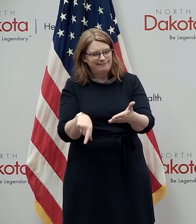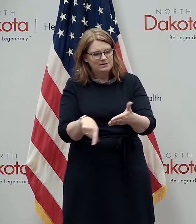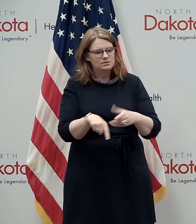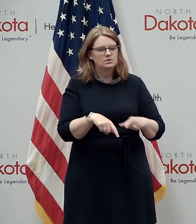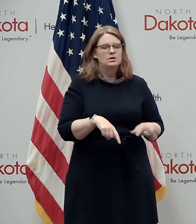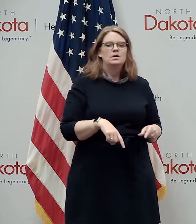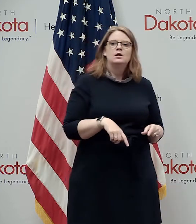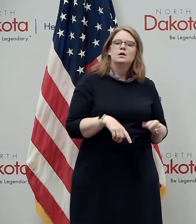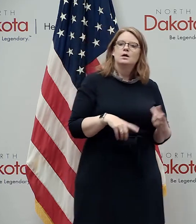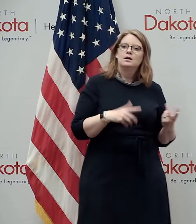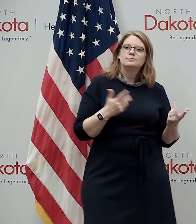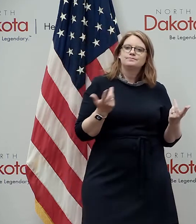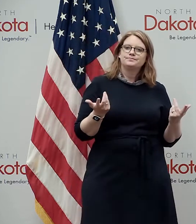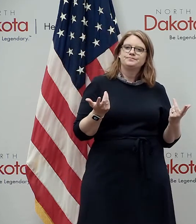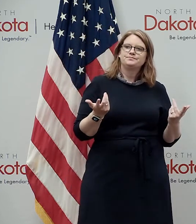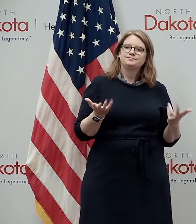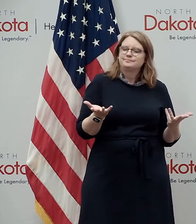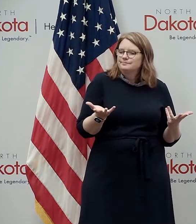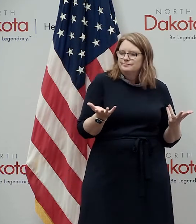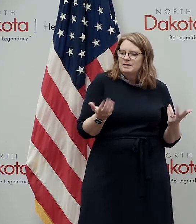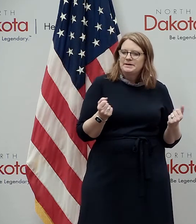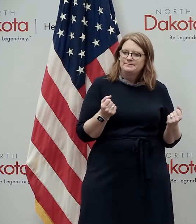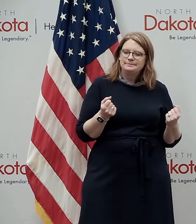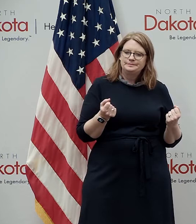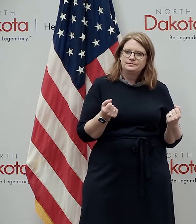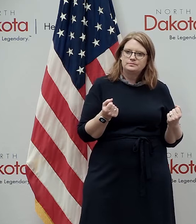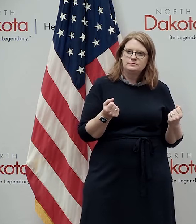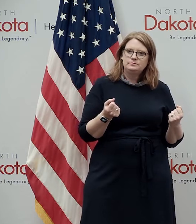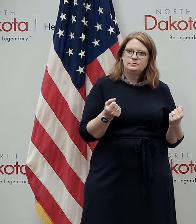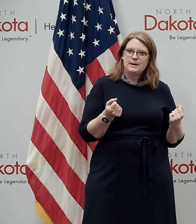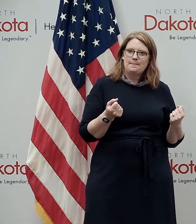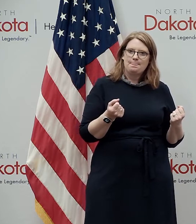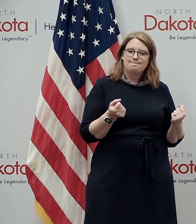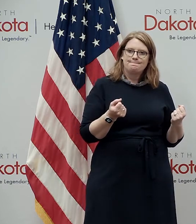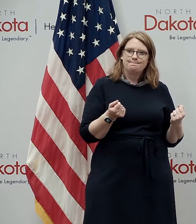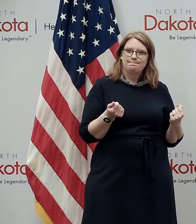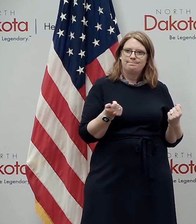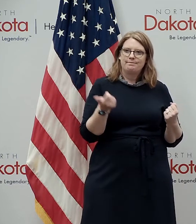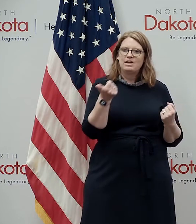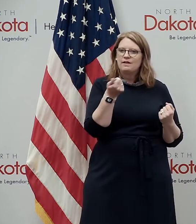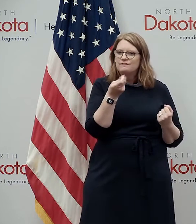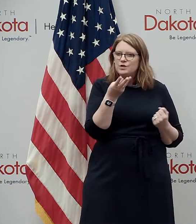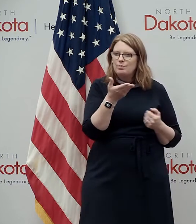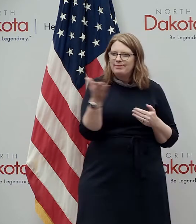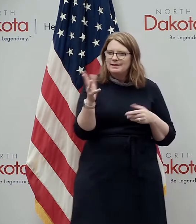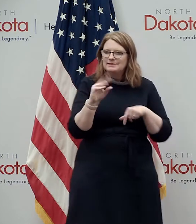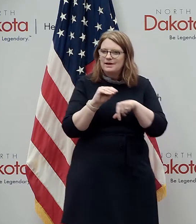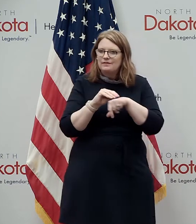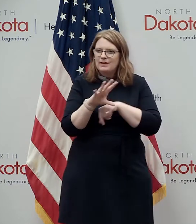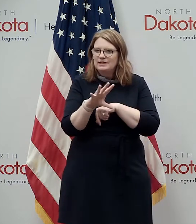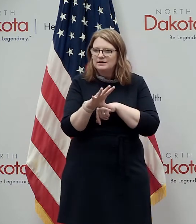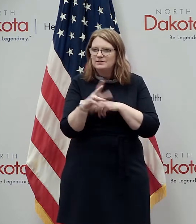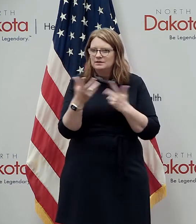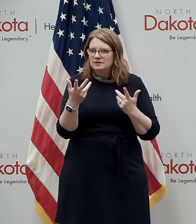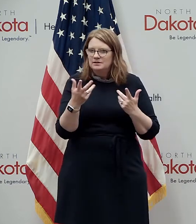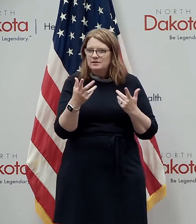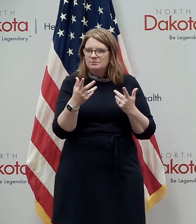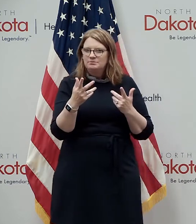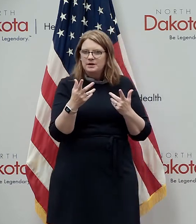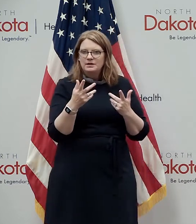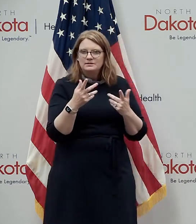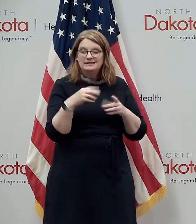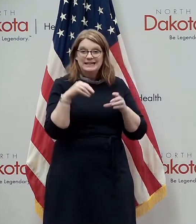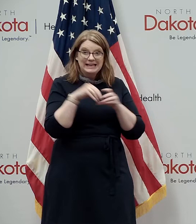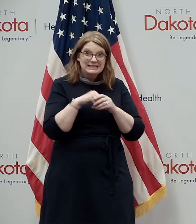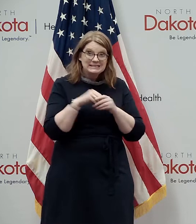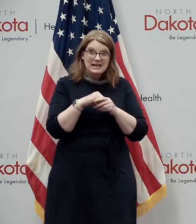so there are uh there are very few things that are affected but uh you know full seating inside